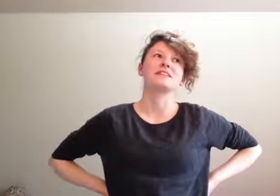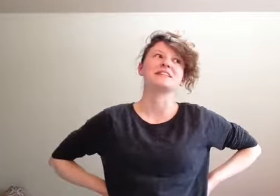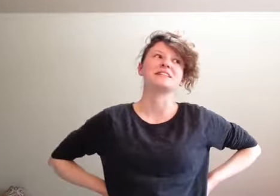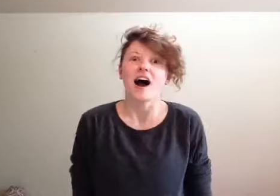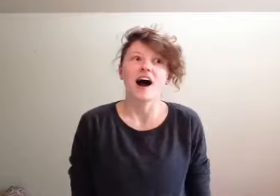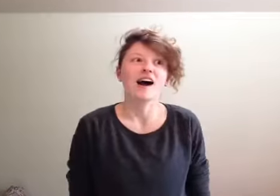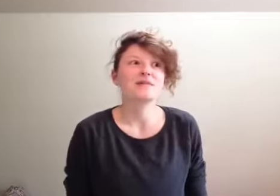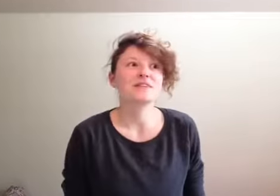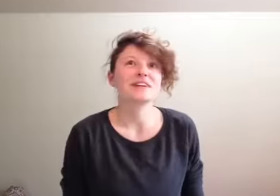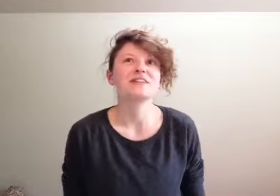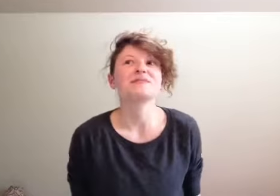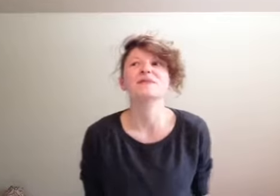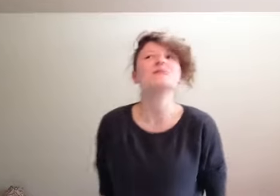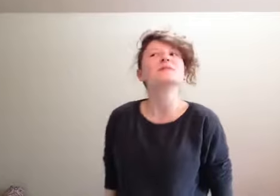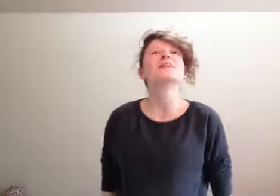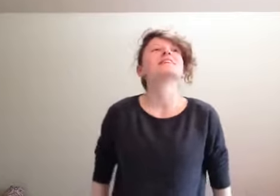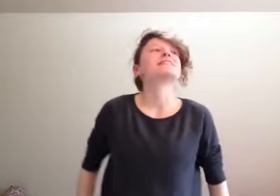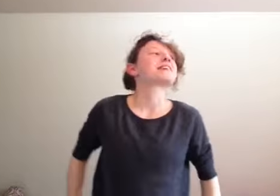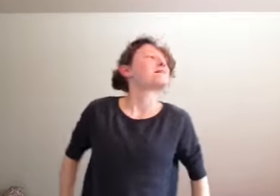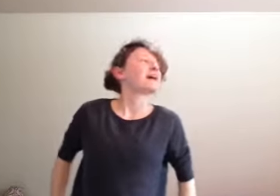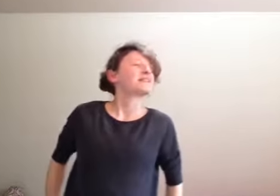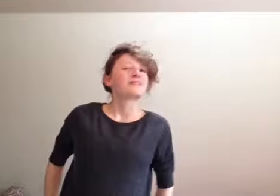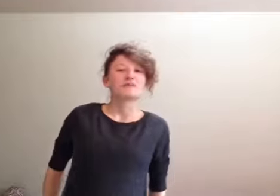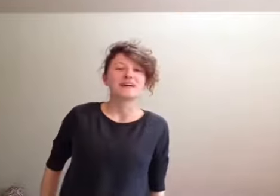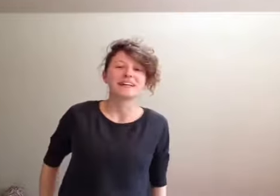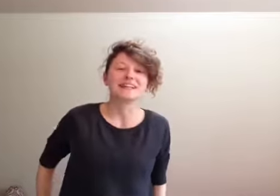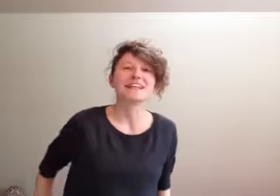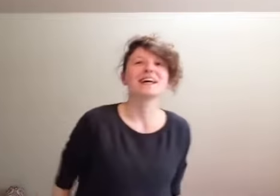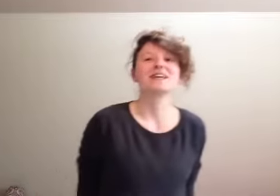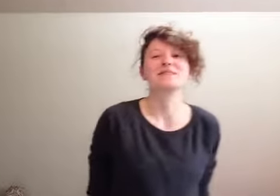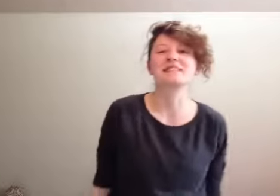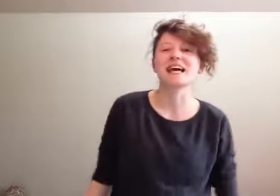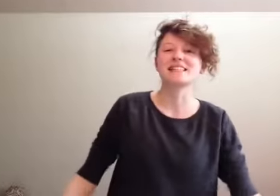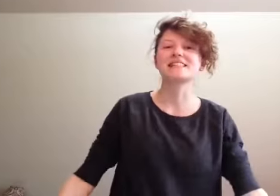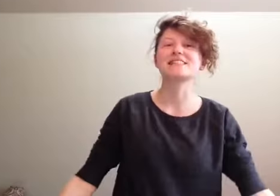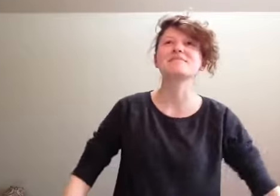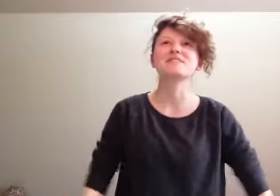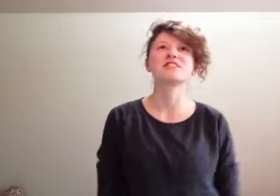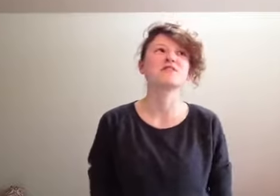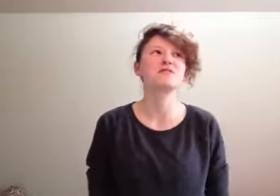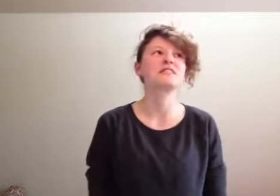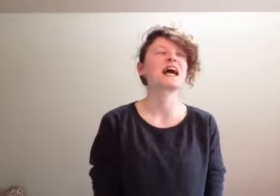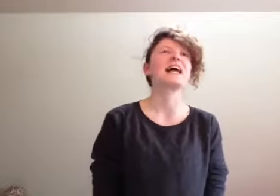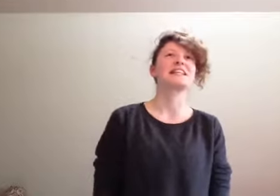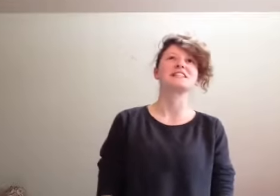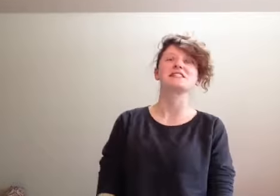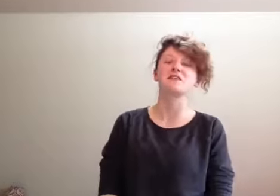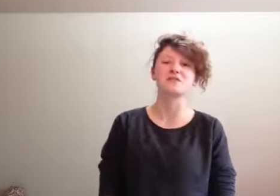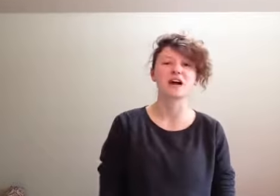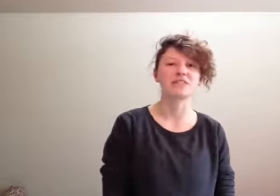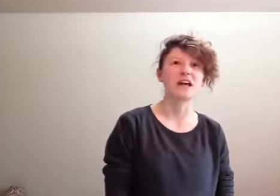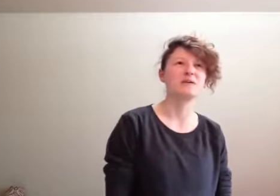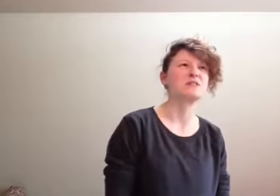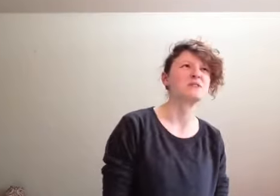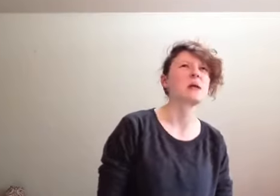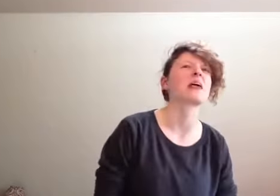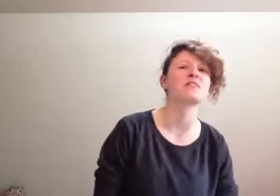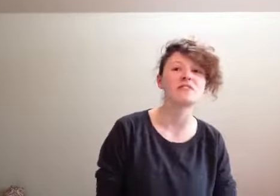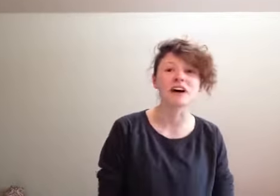a dear. I'm in a really good mood because I just came back from my test shift at this local cafe which took like five